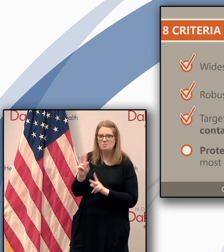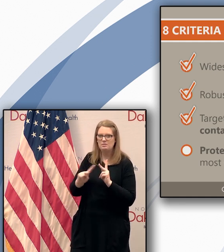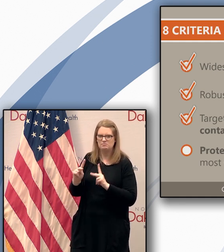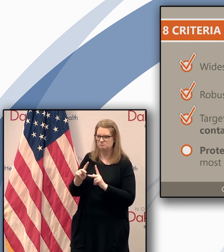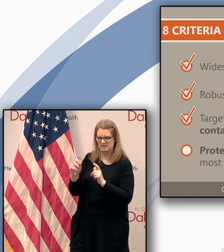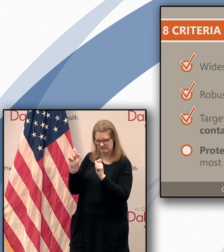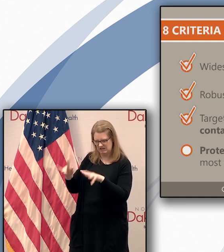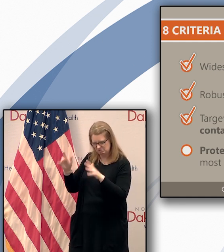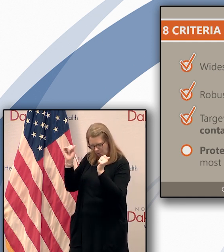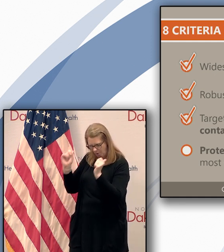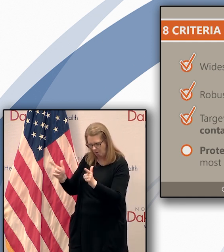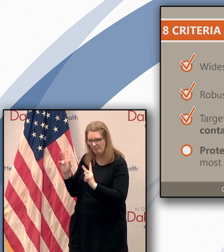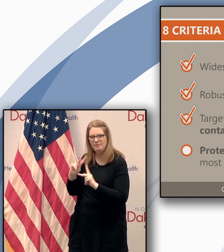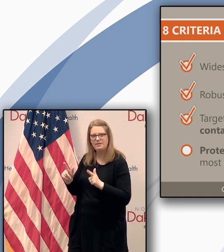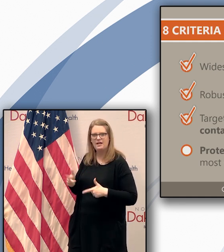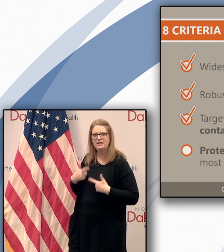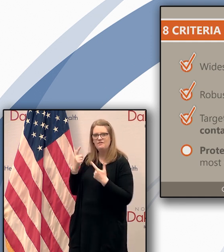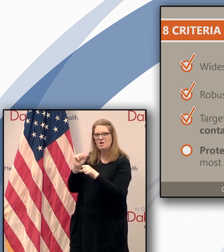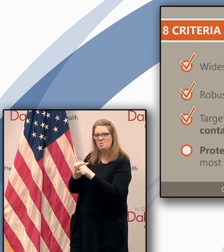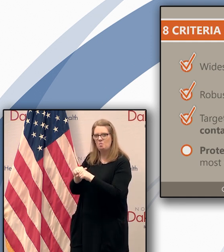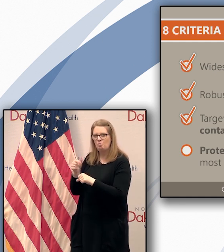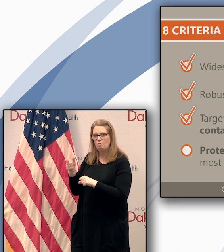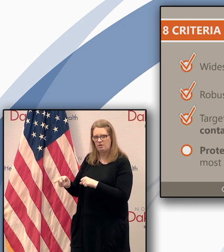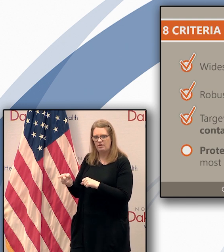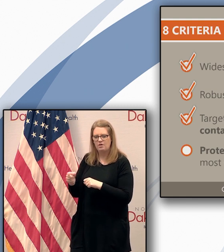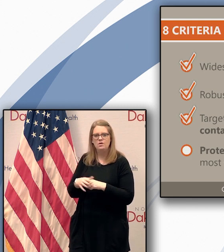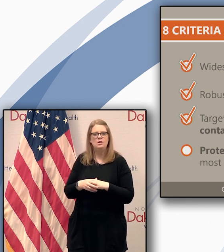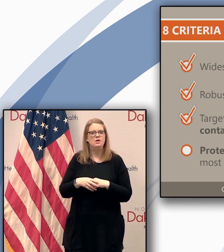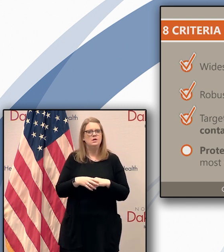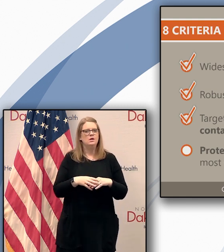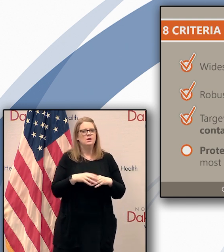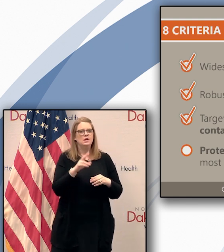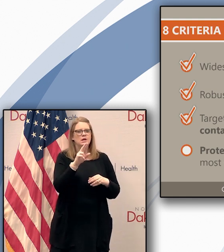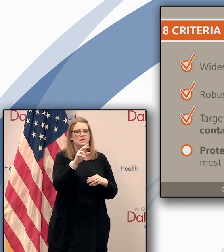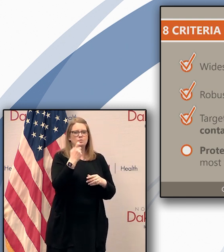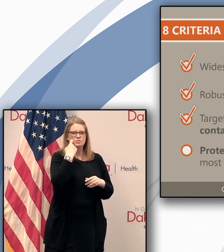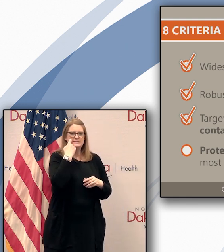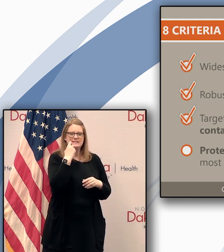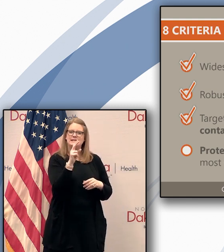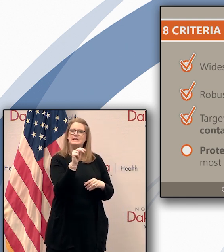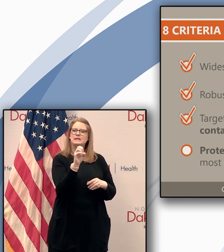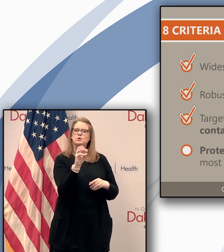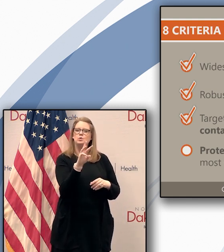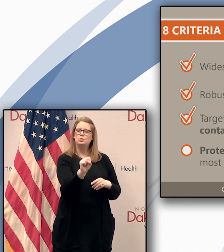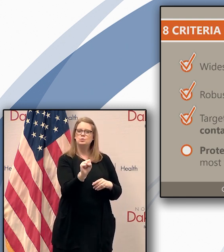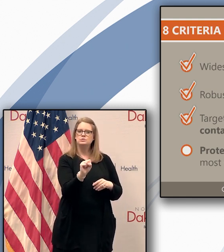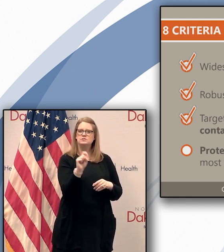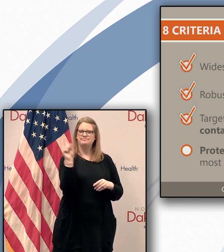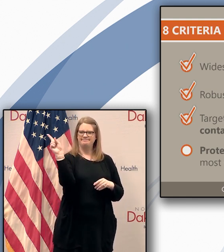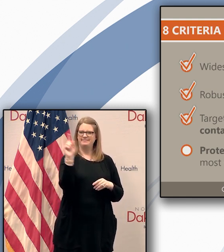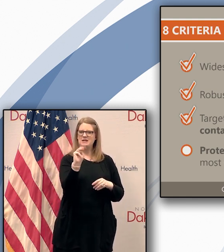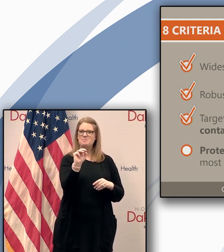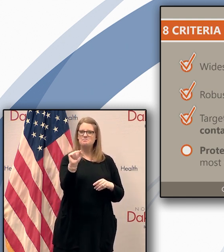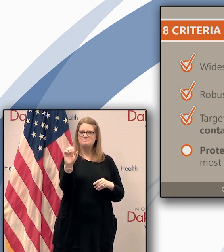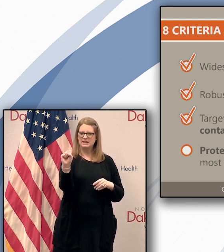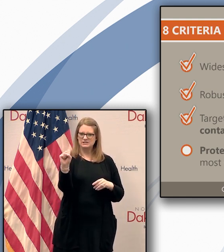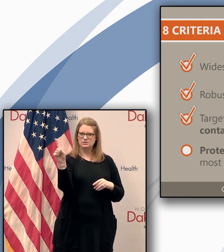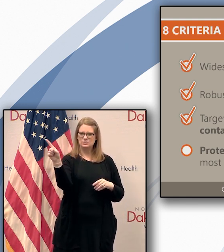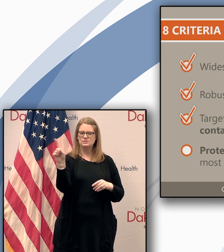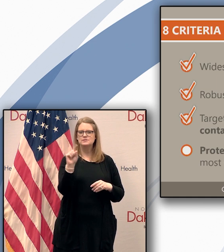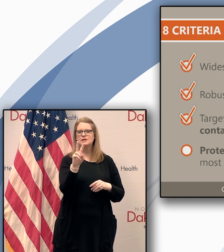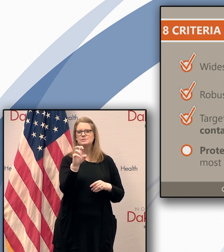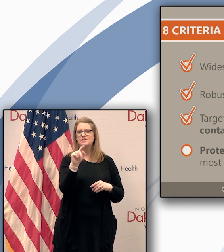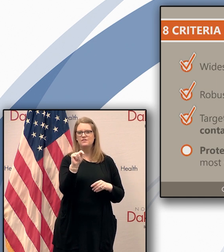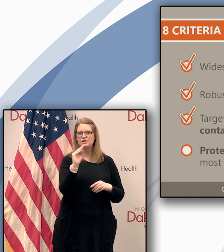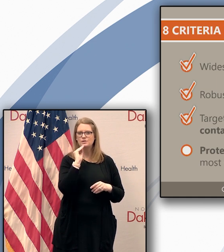again we we know that there is uh in the news uh recently uh in massachusetts there was a veterans